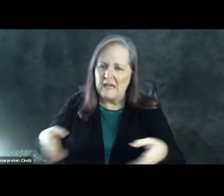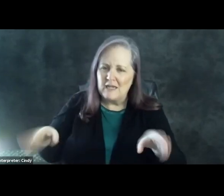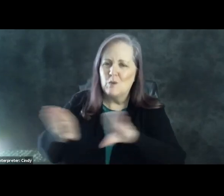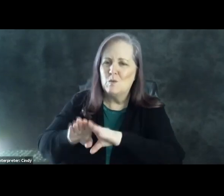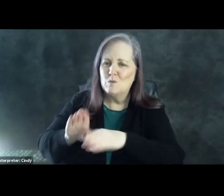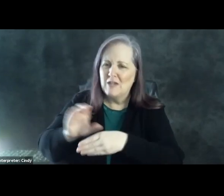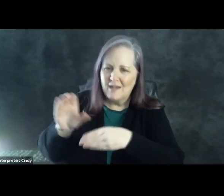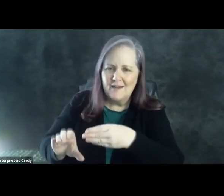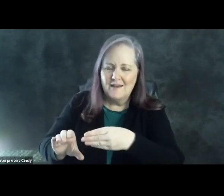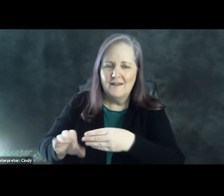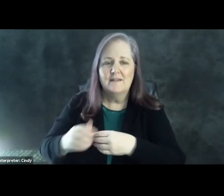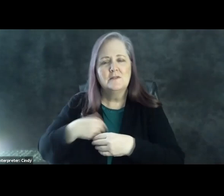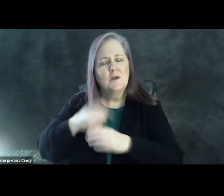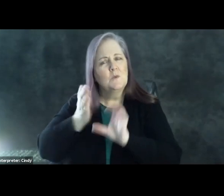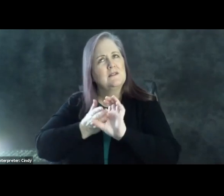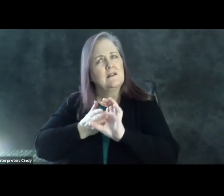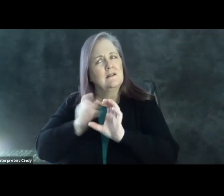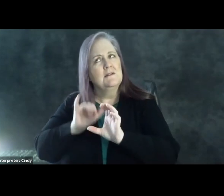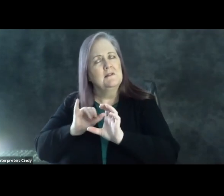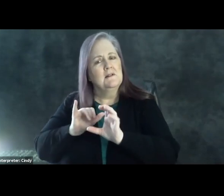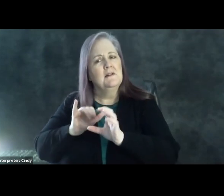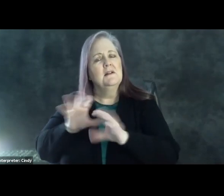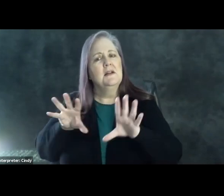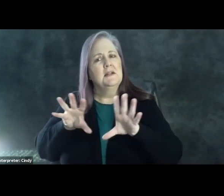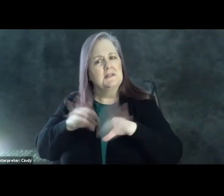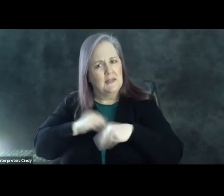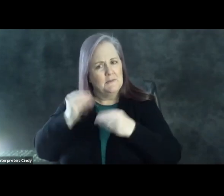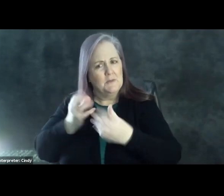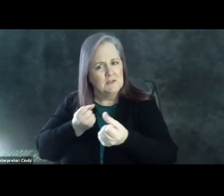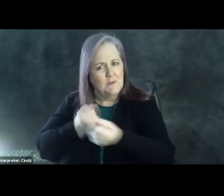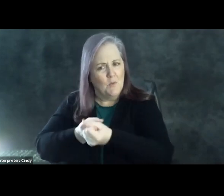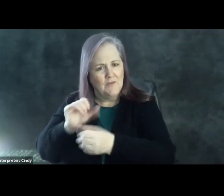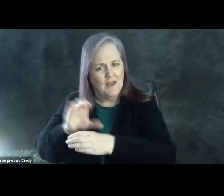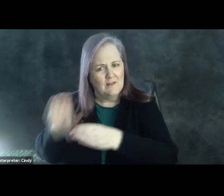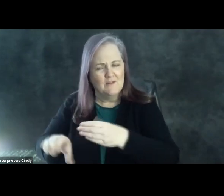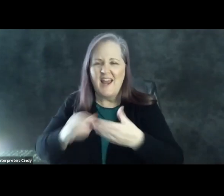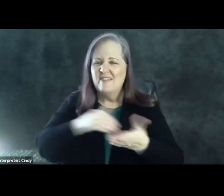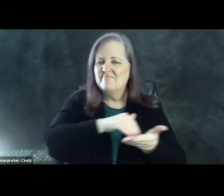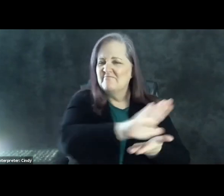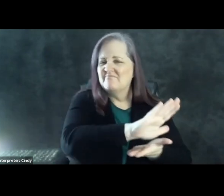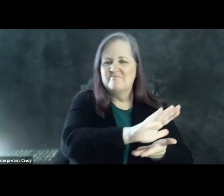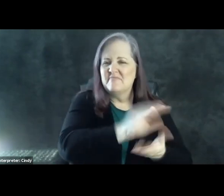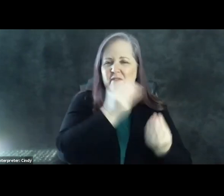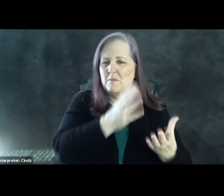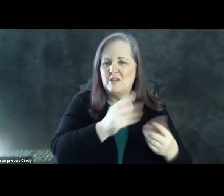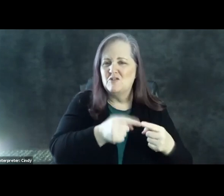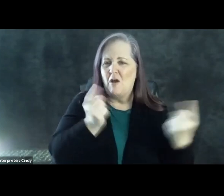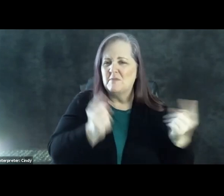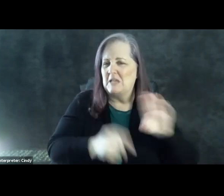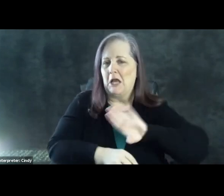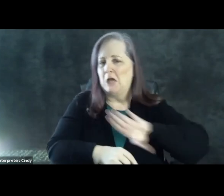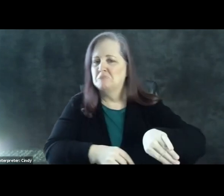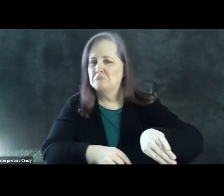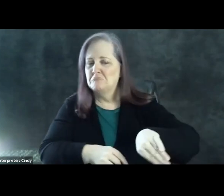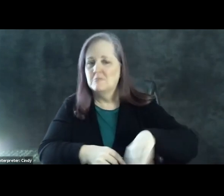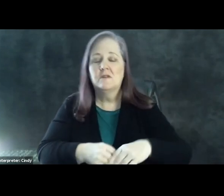And so we'll psychologically accept information that supports that conclusion and reject information that counters that conclusion. And